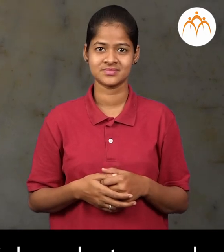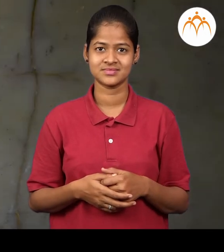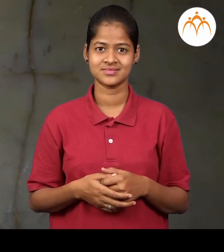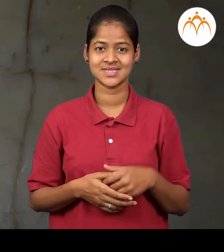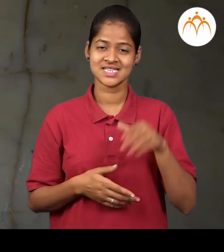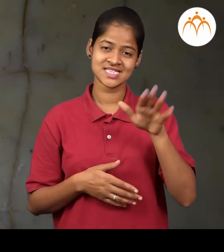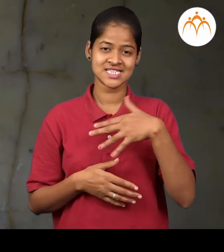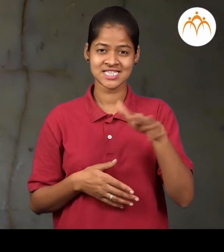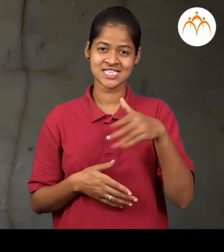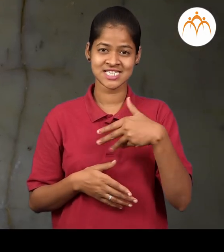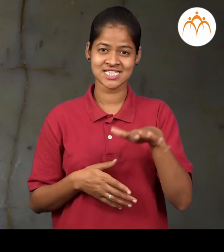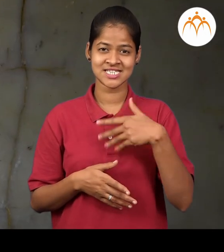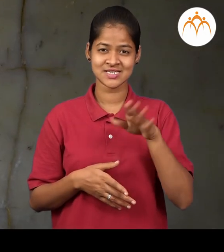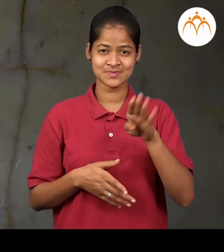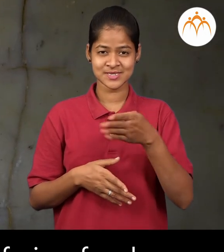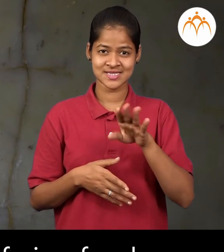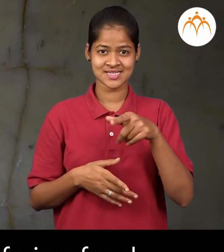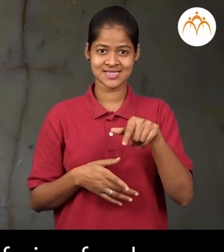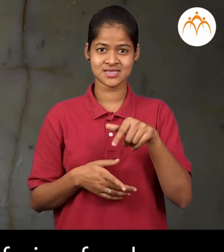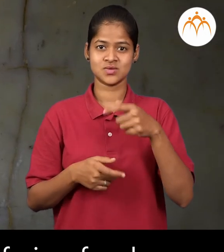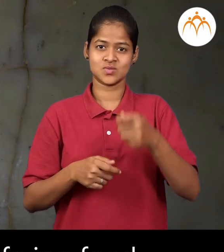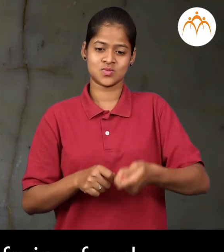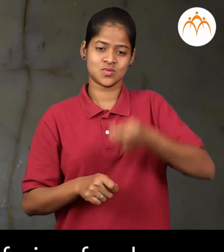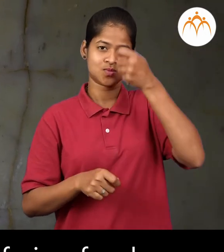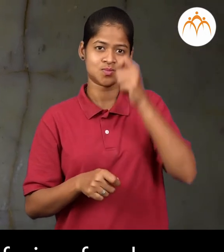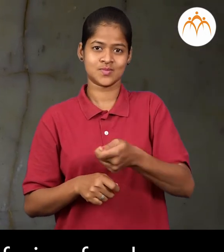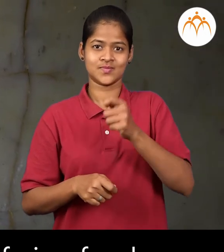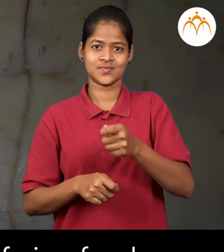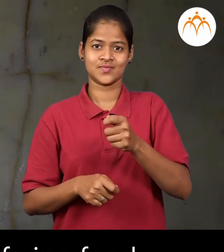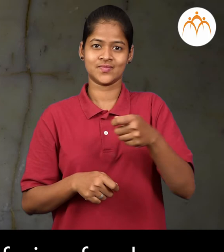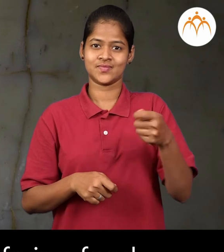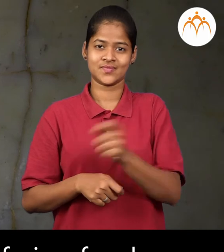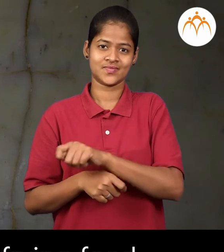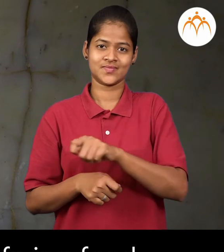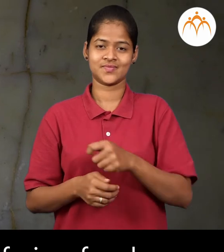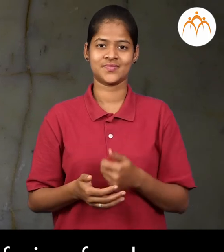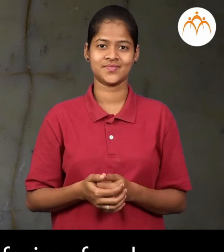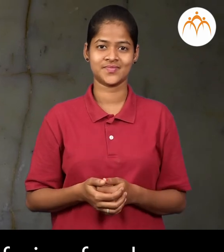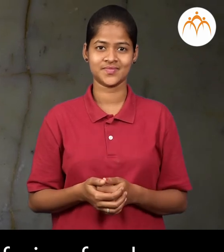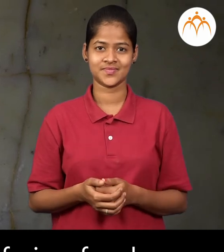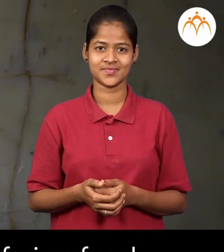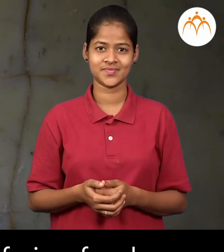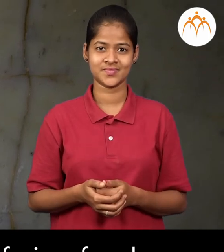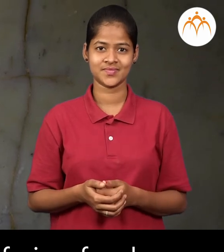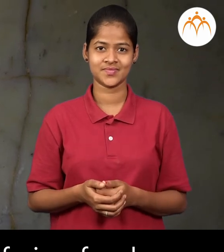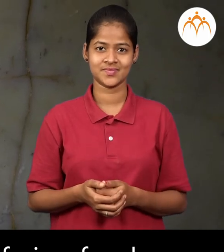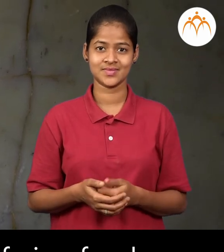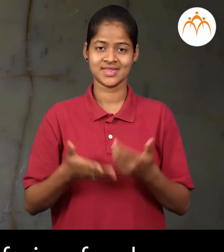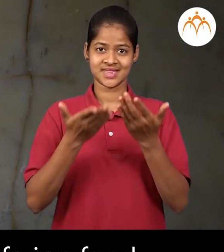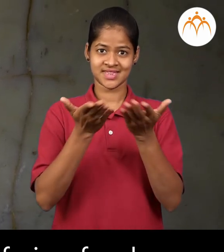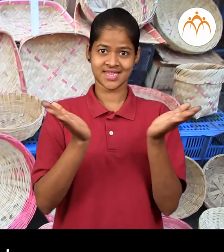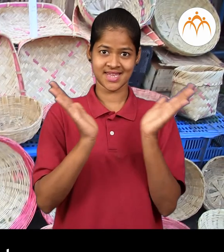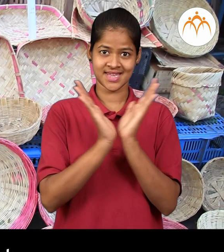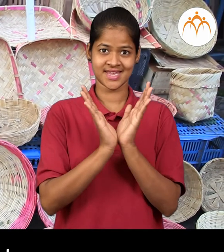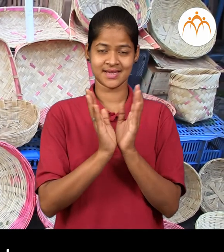Zara is used for frying food. Basket